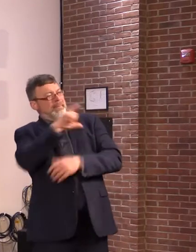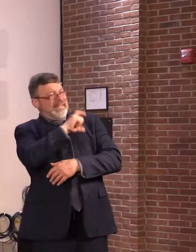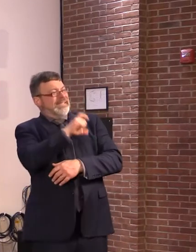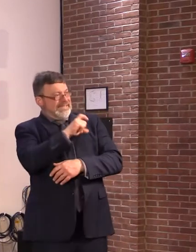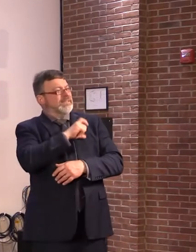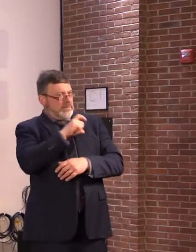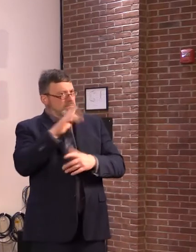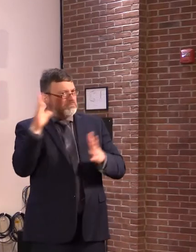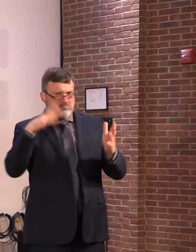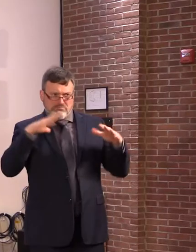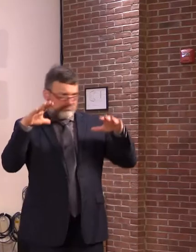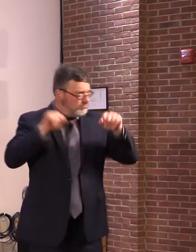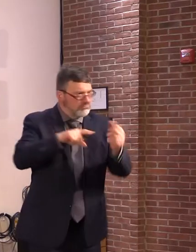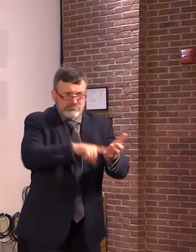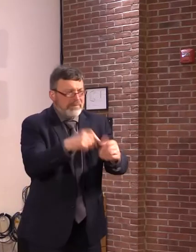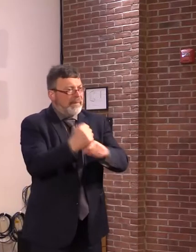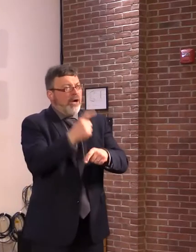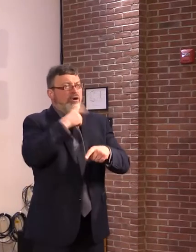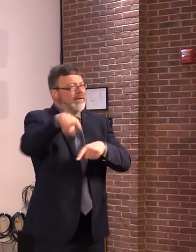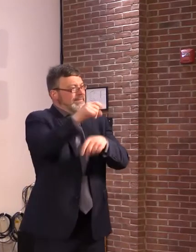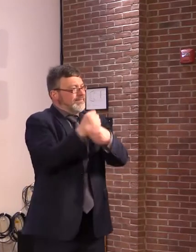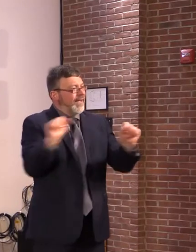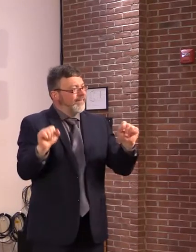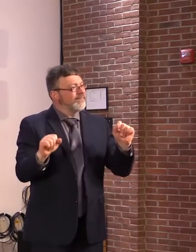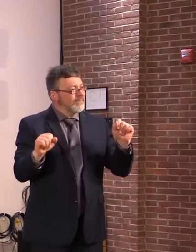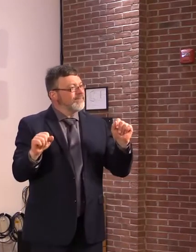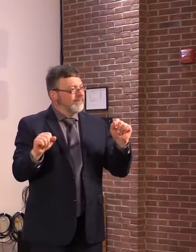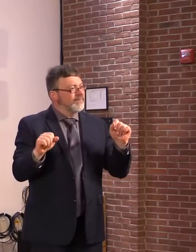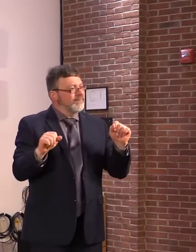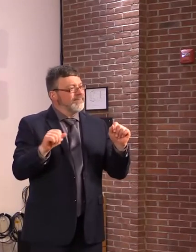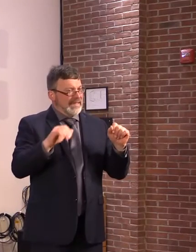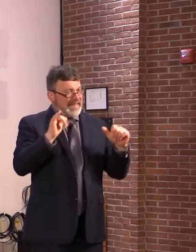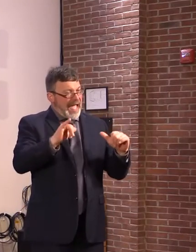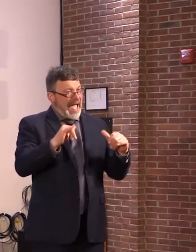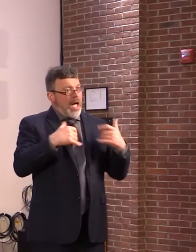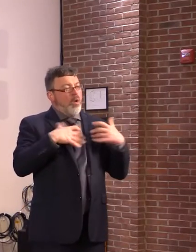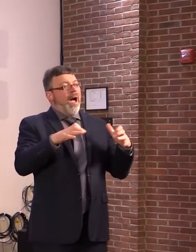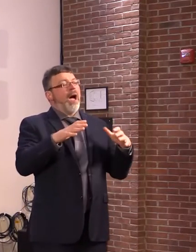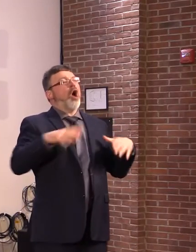to extend this tide as quickly as possible.